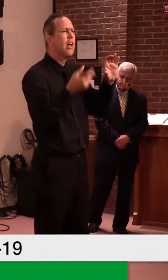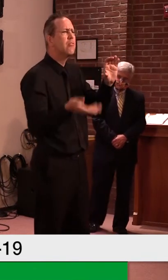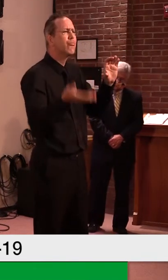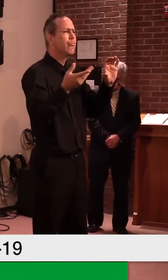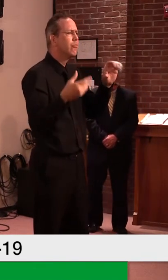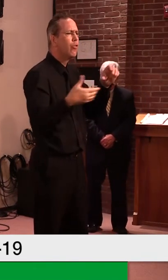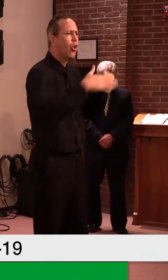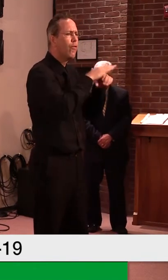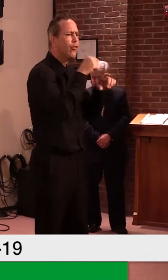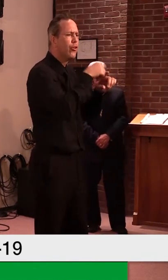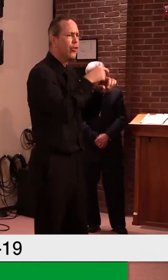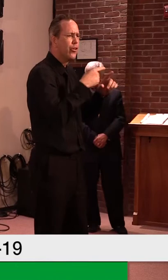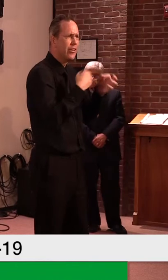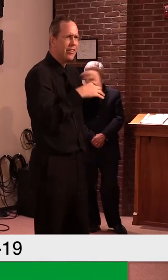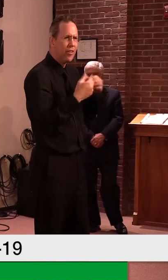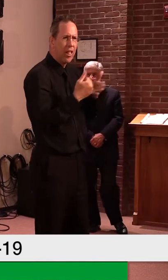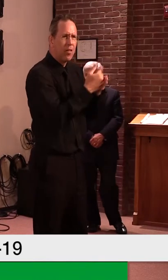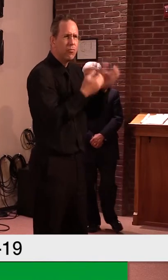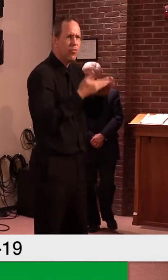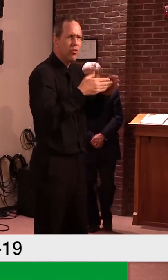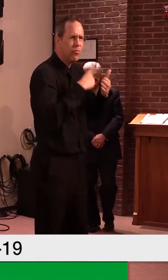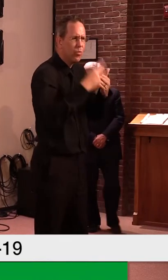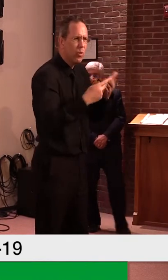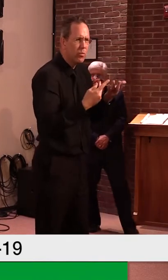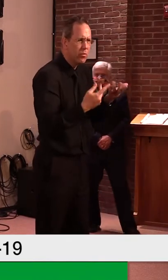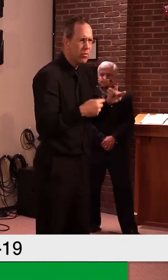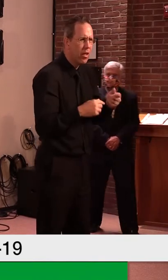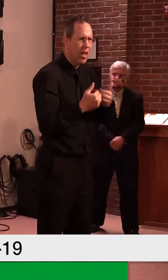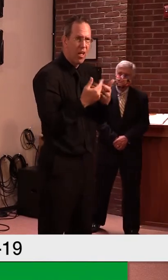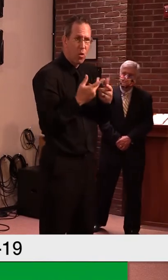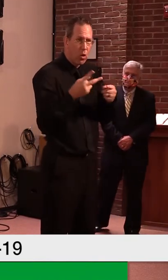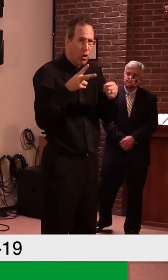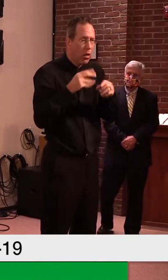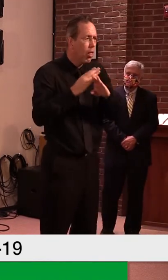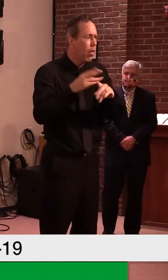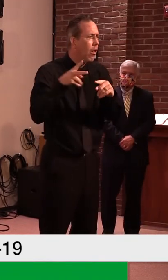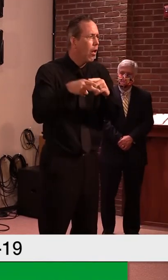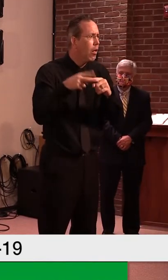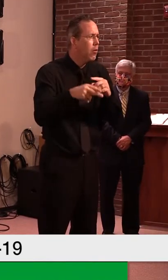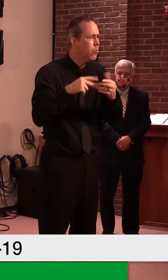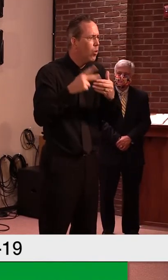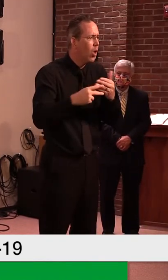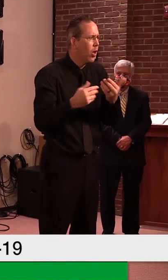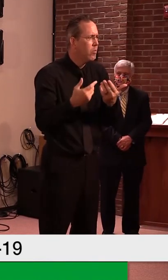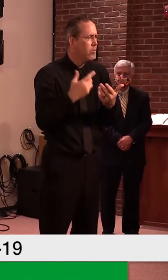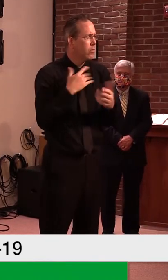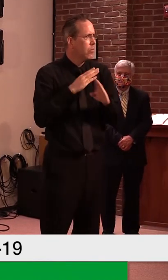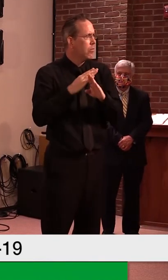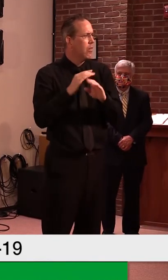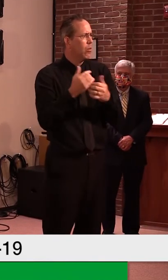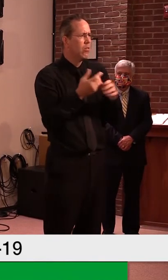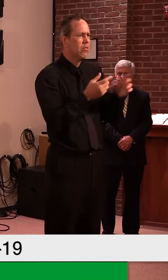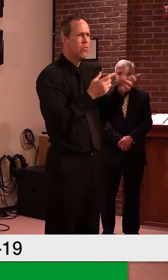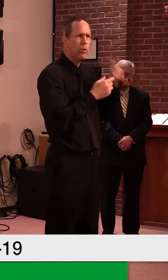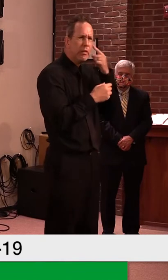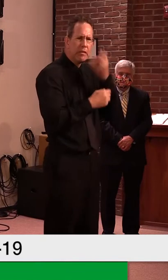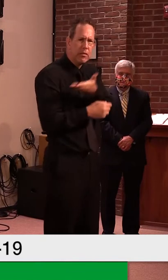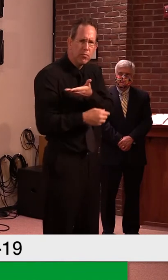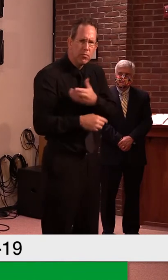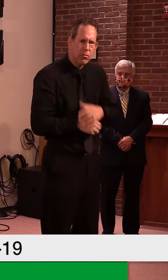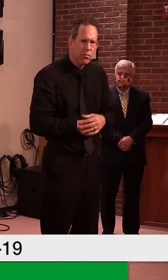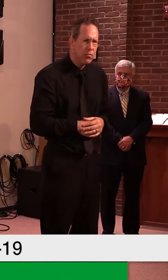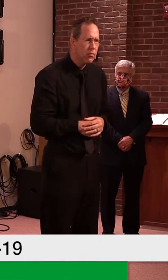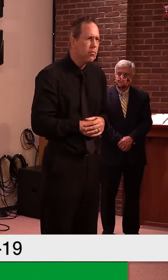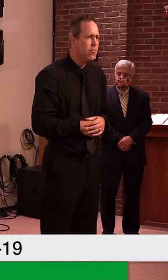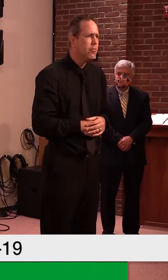I know, I know your views are on that, but I want to get your response. I wonder what, do you know how granular, I didn't look at the poll,